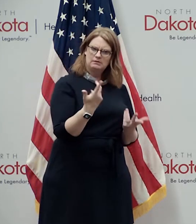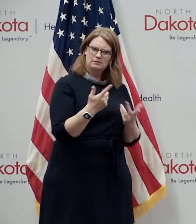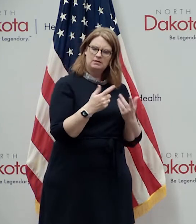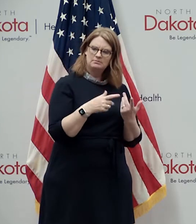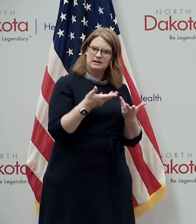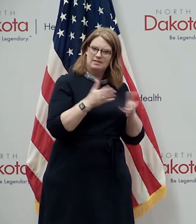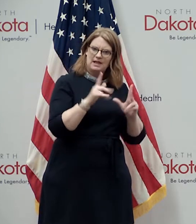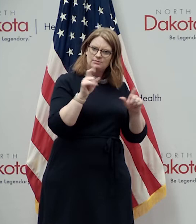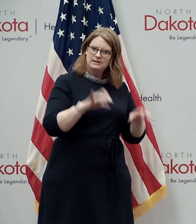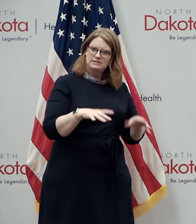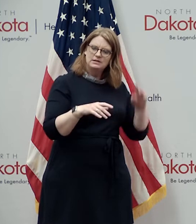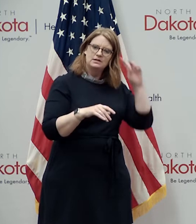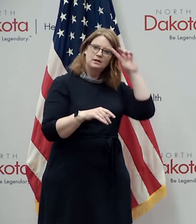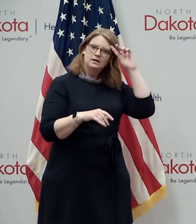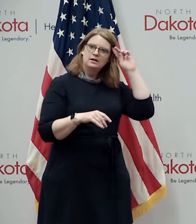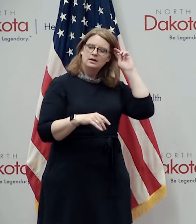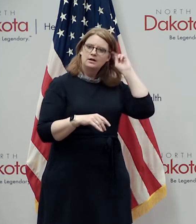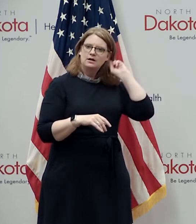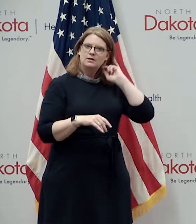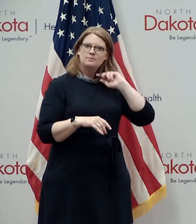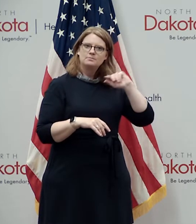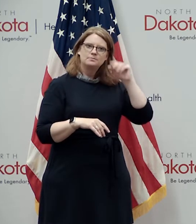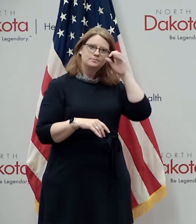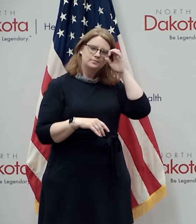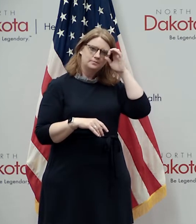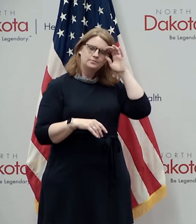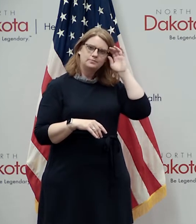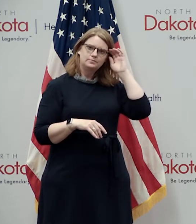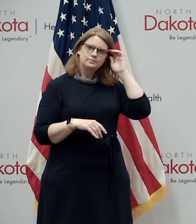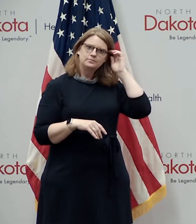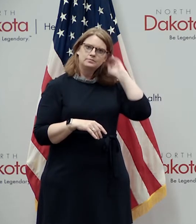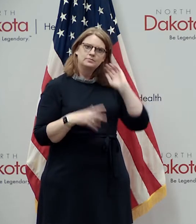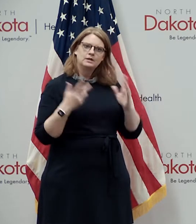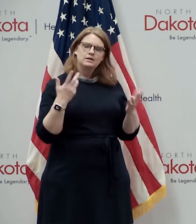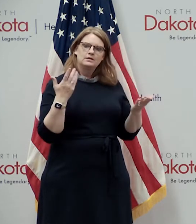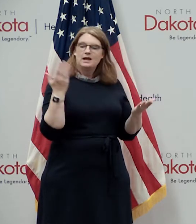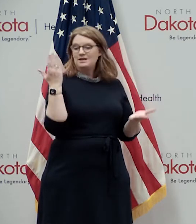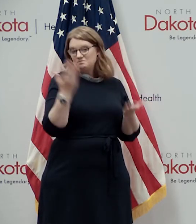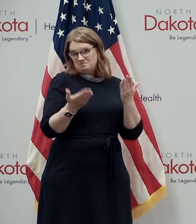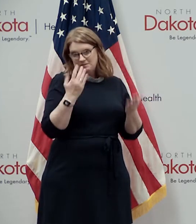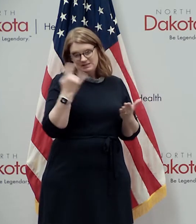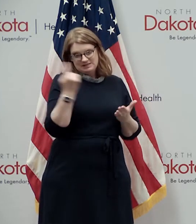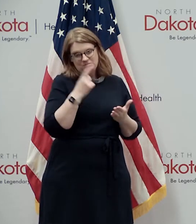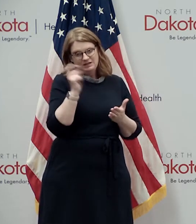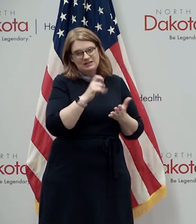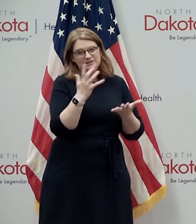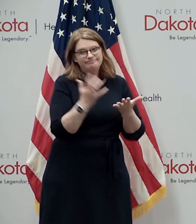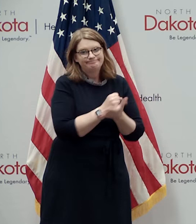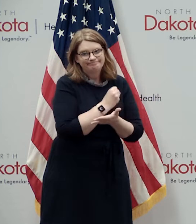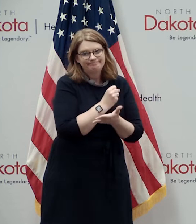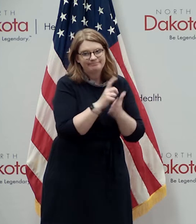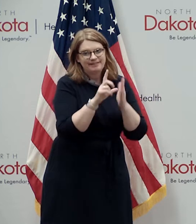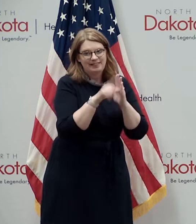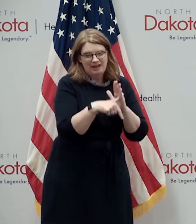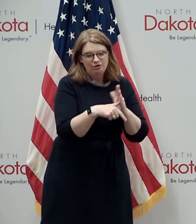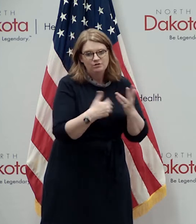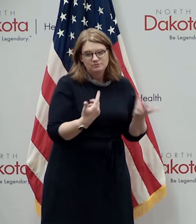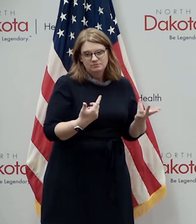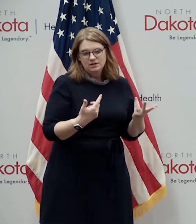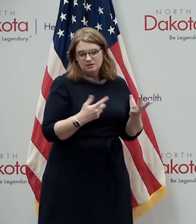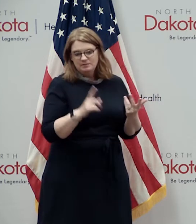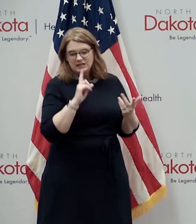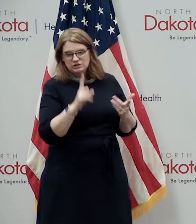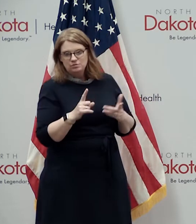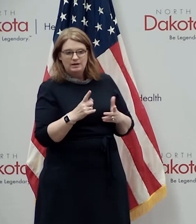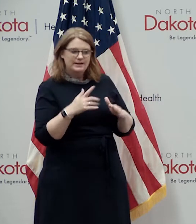if we end up again might be a skill that we need going forward to be able to ensure visitation and